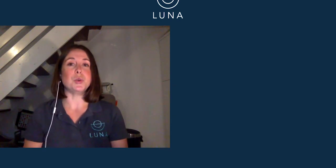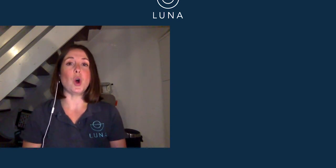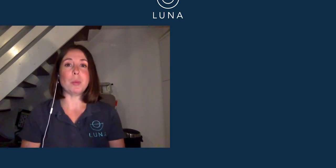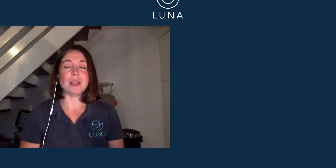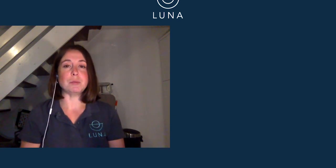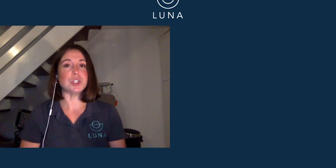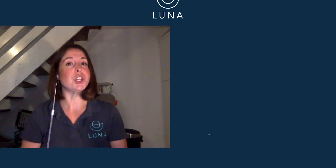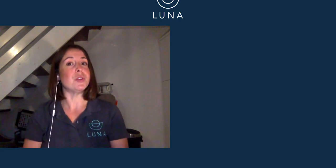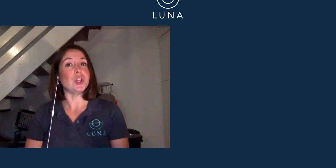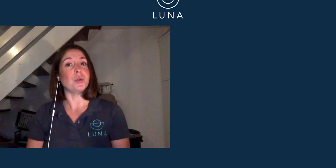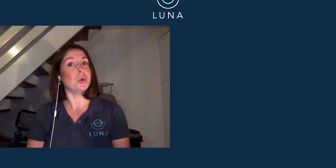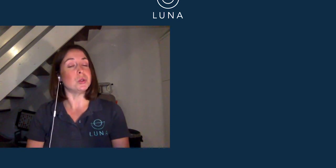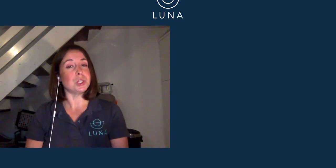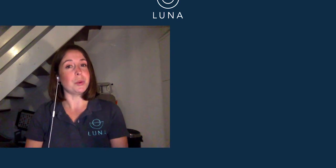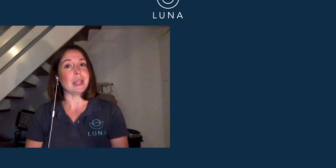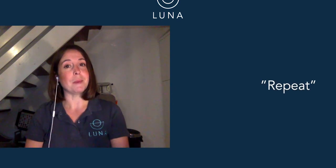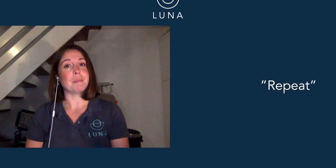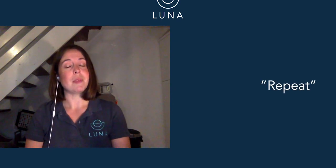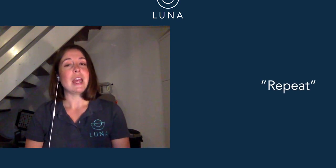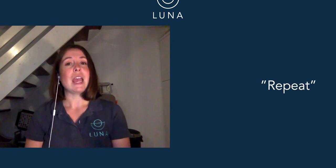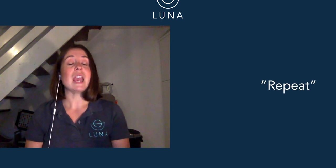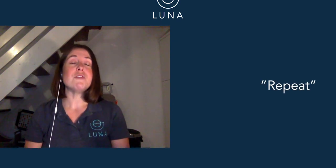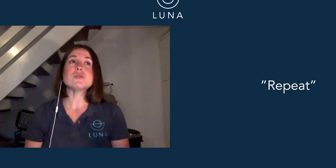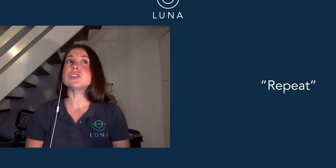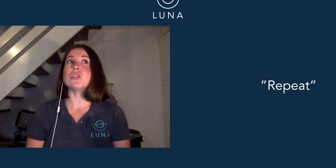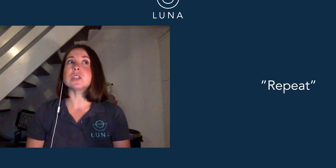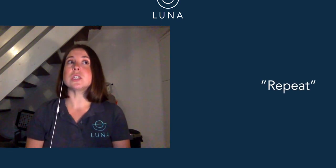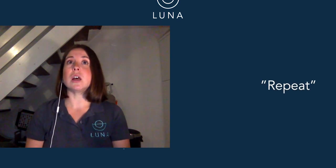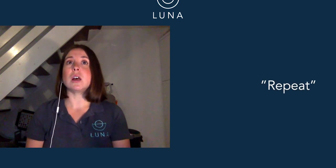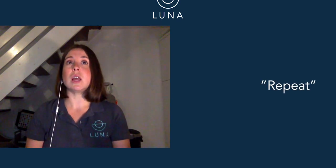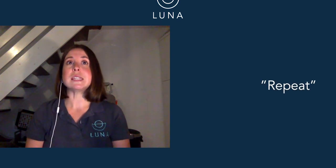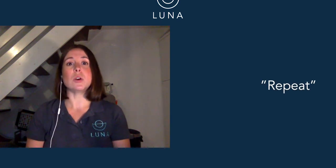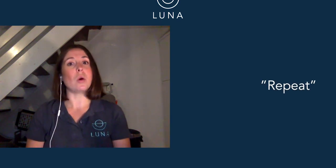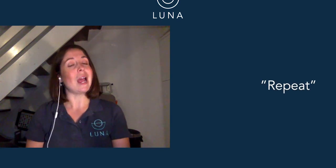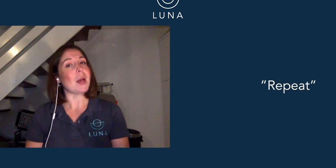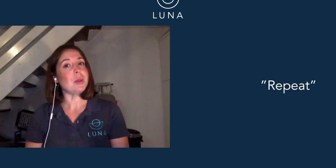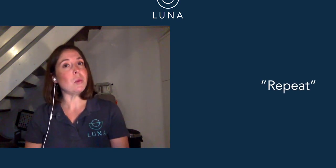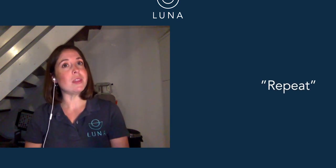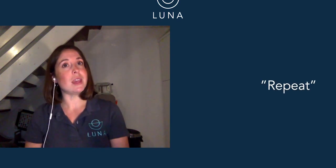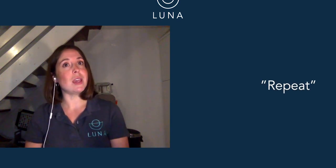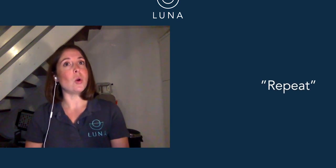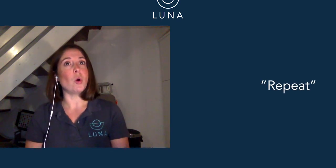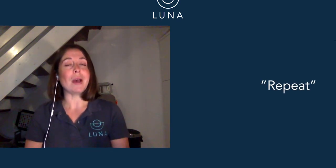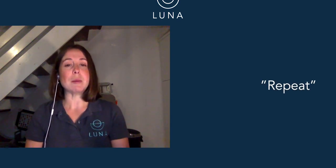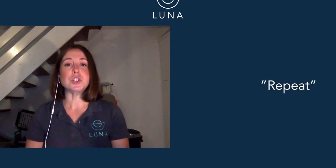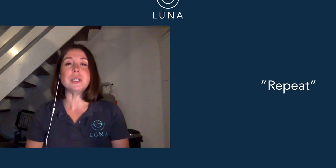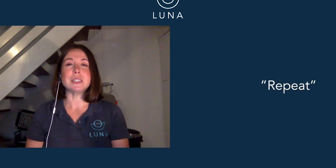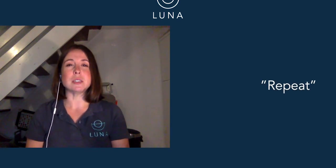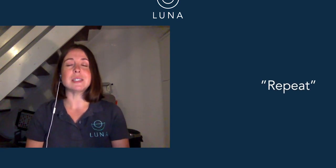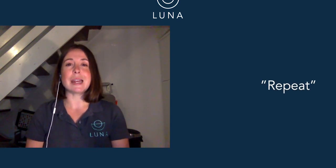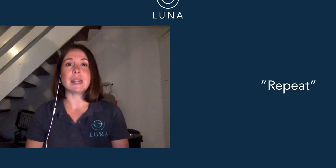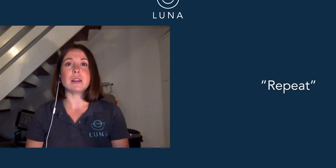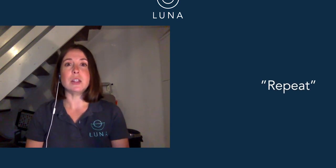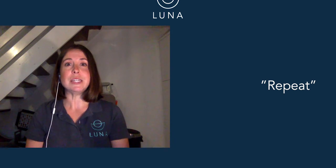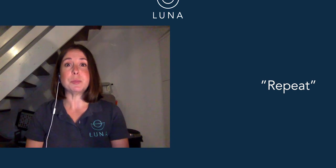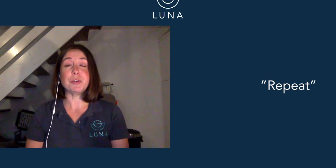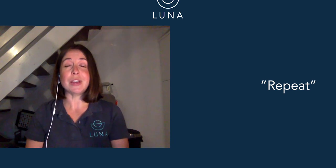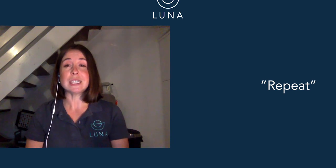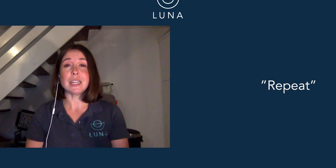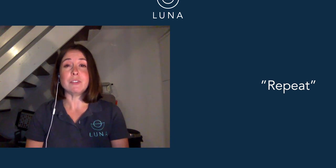copy them to show that you know what you're doing. If your instructor isn't quite happy with it, or perhaps you need to just get it, you need to perfect it even